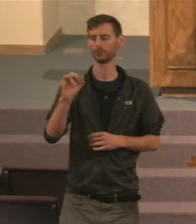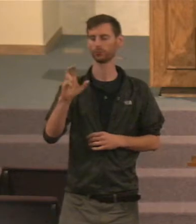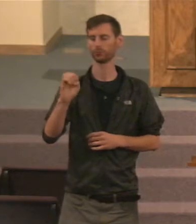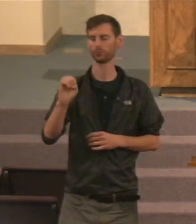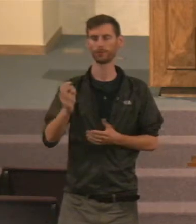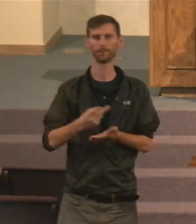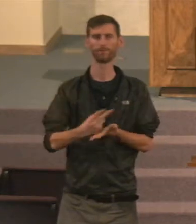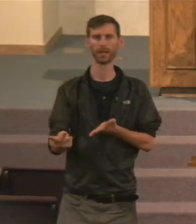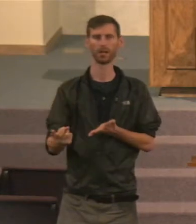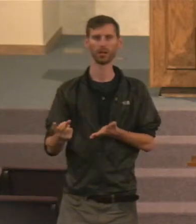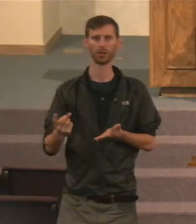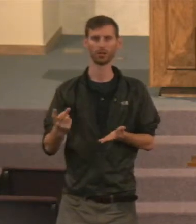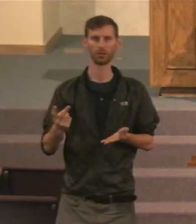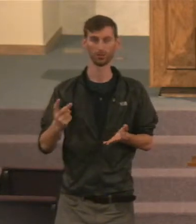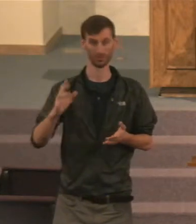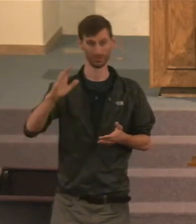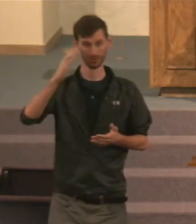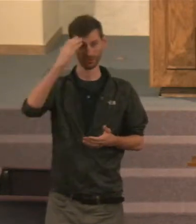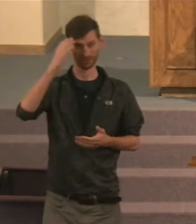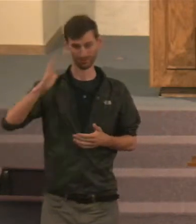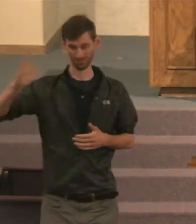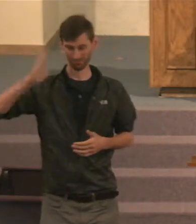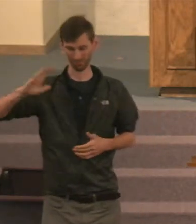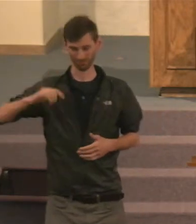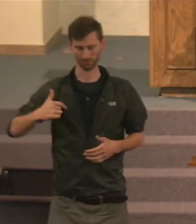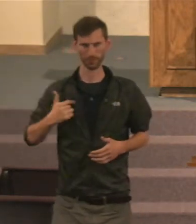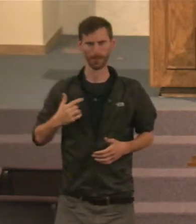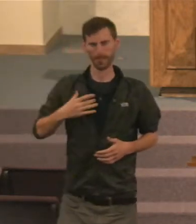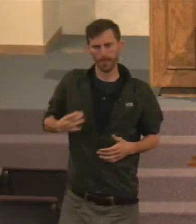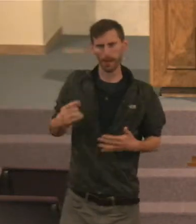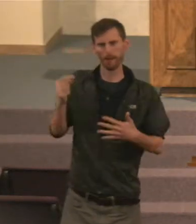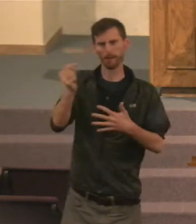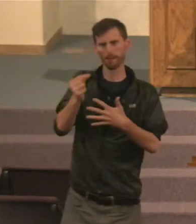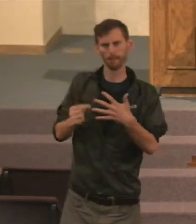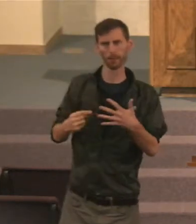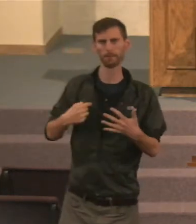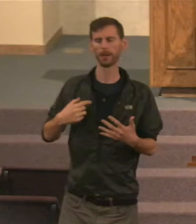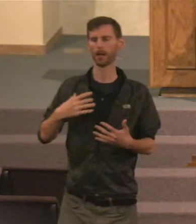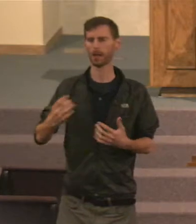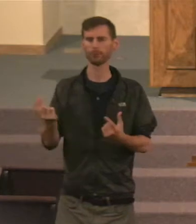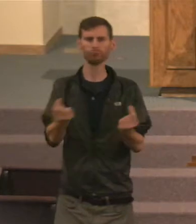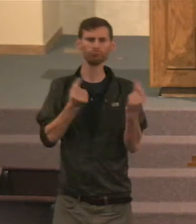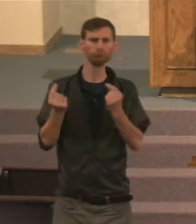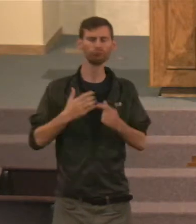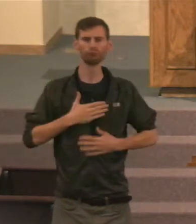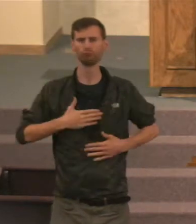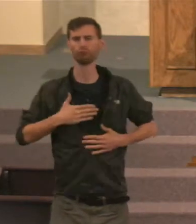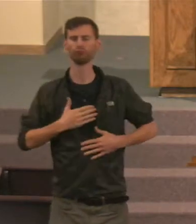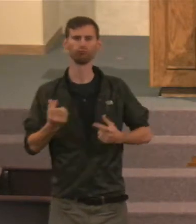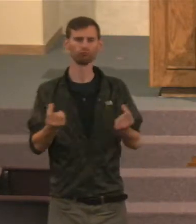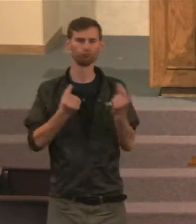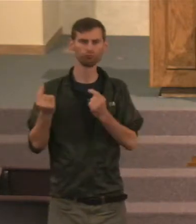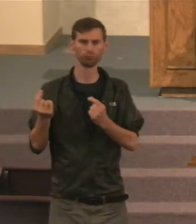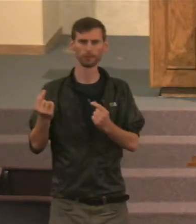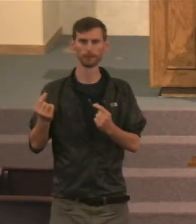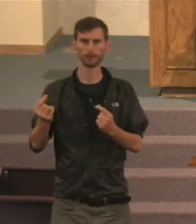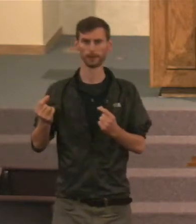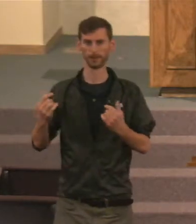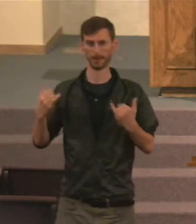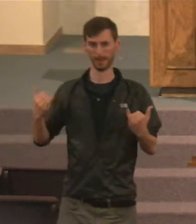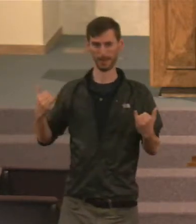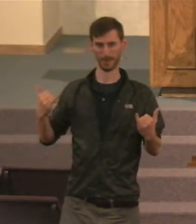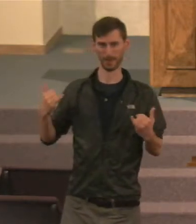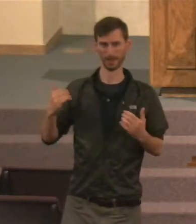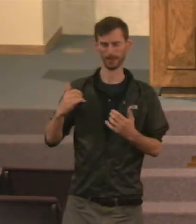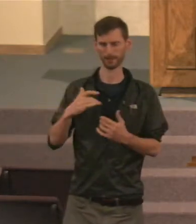The things that you used to like, the things that you used to do, don't attract you